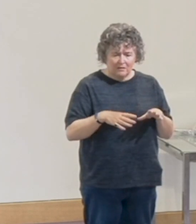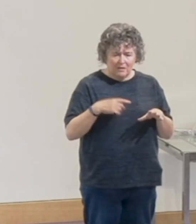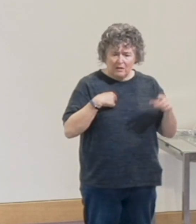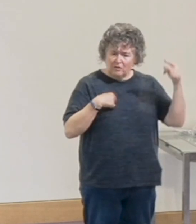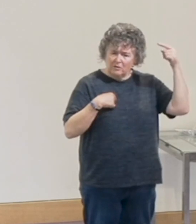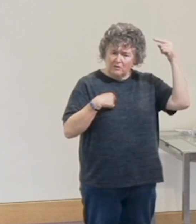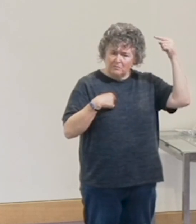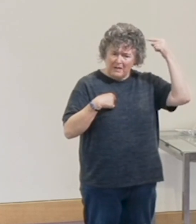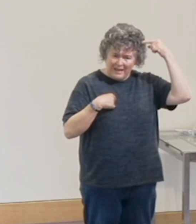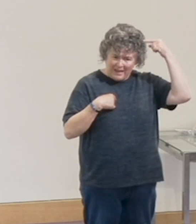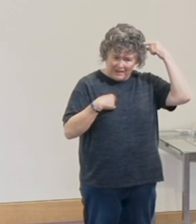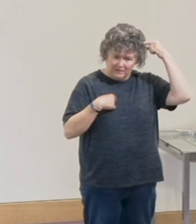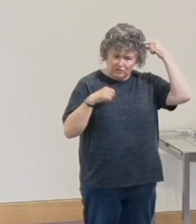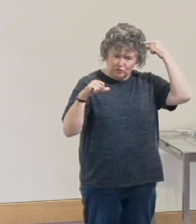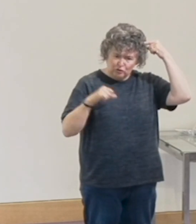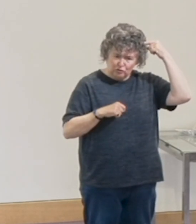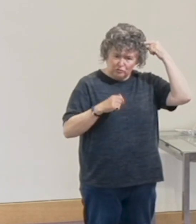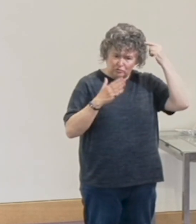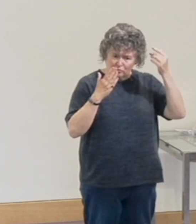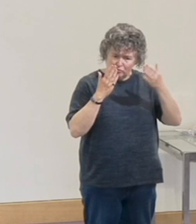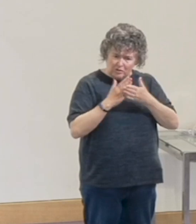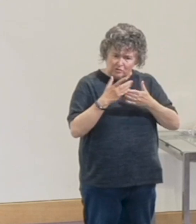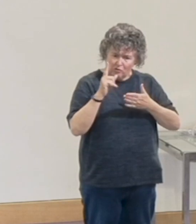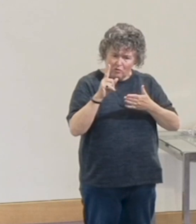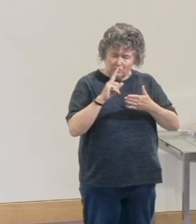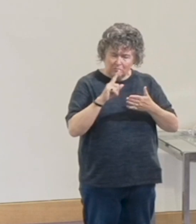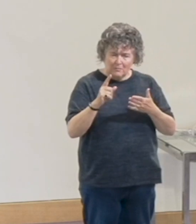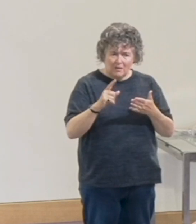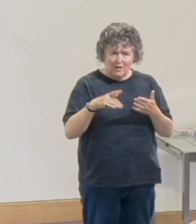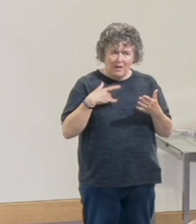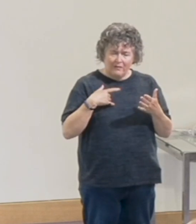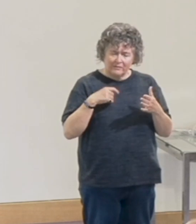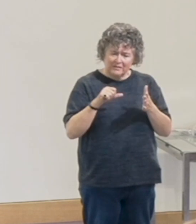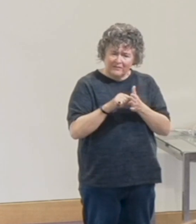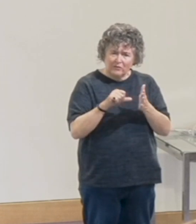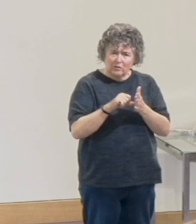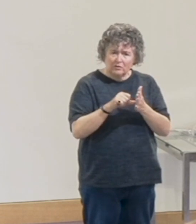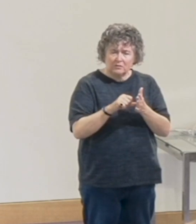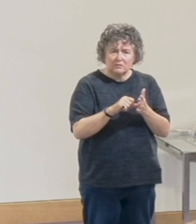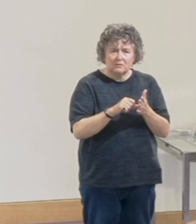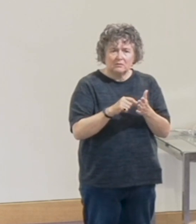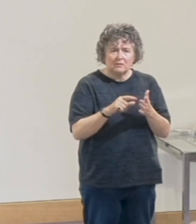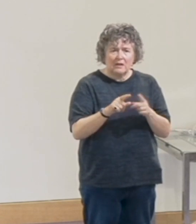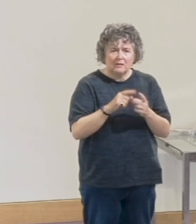but because of life it kind of gets jumbled up. But we have to trust the Lord.